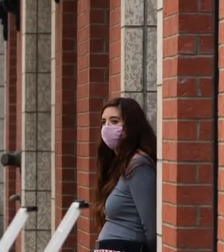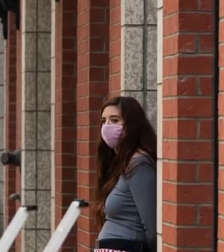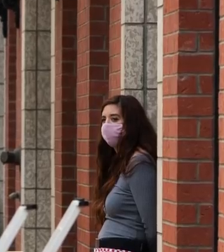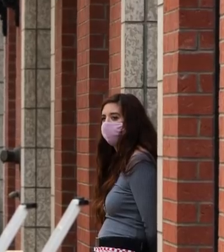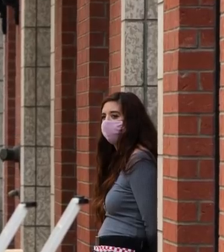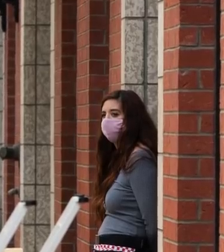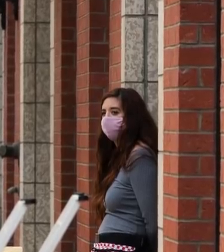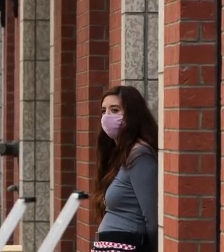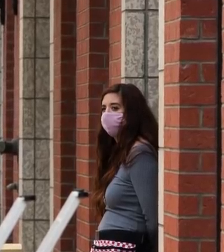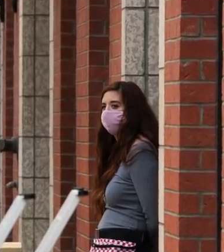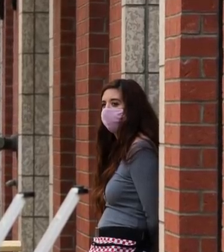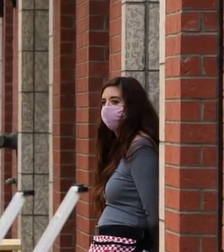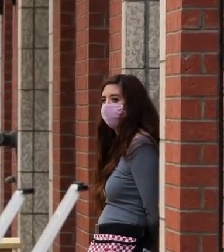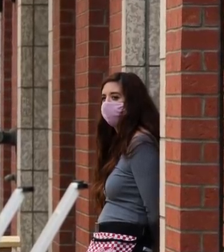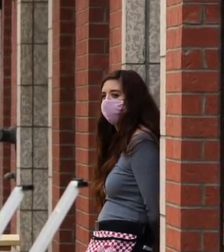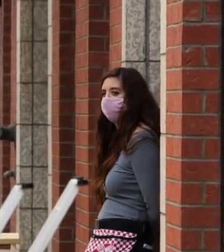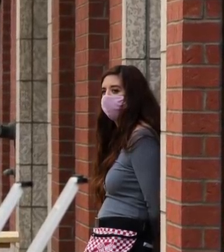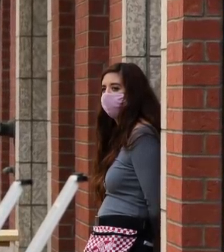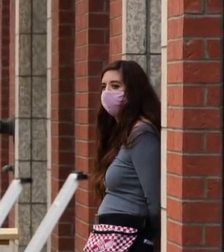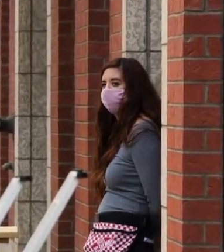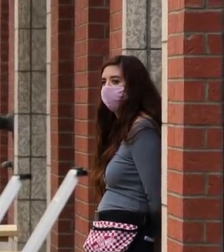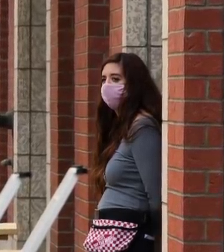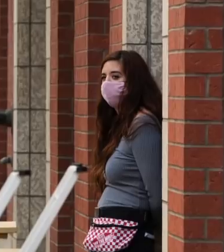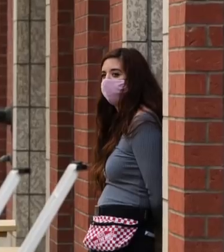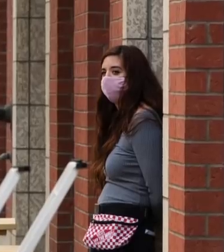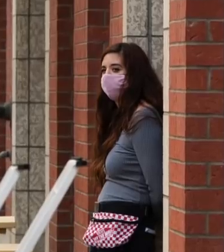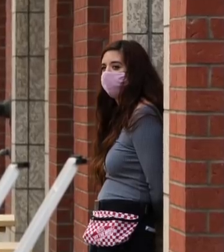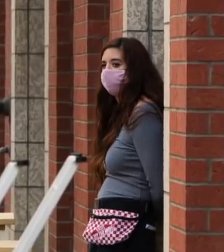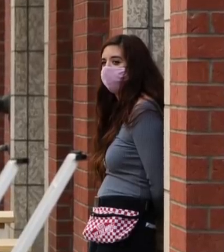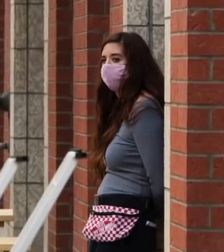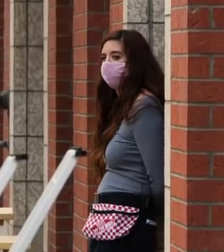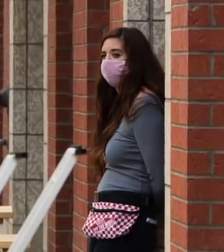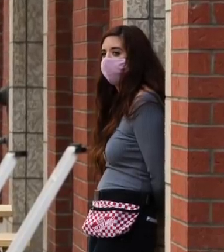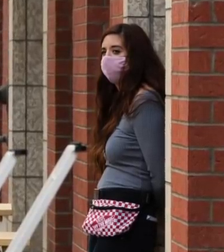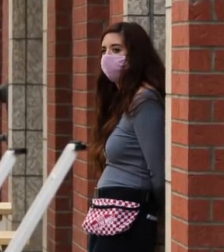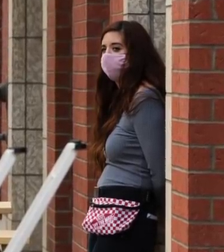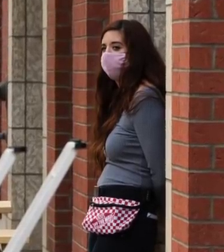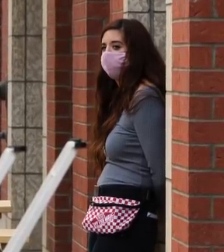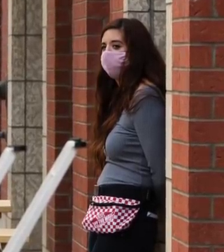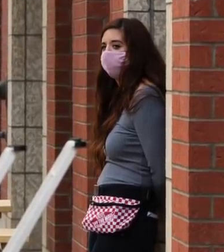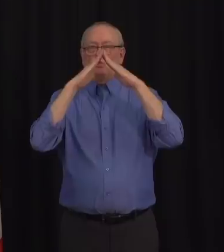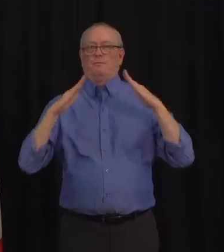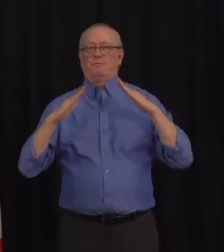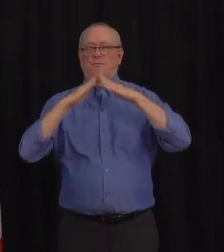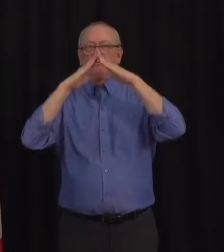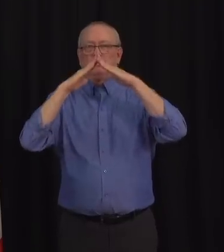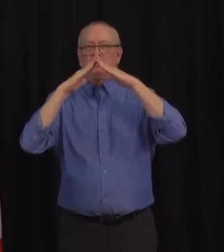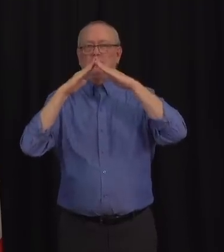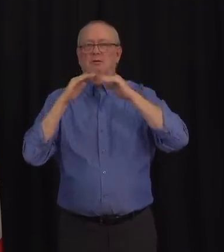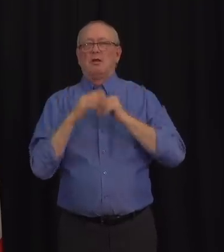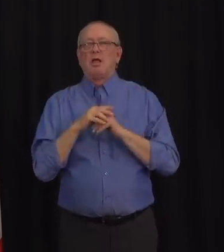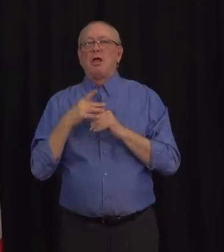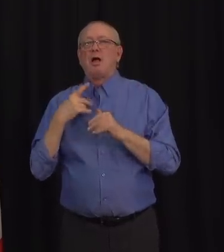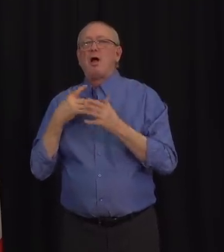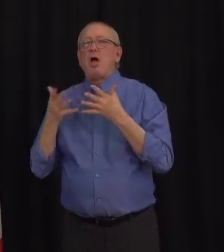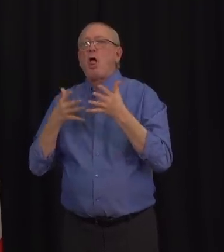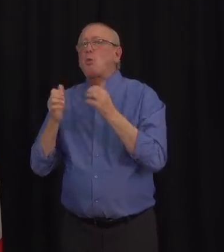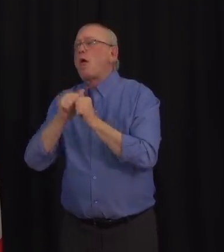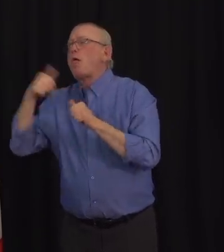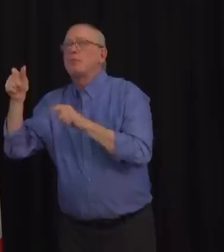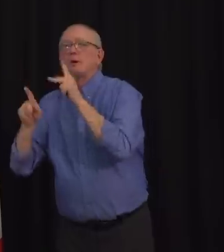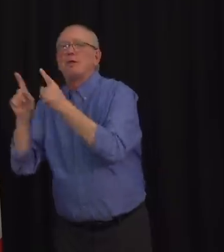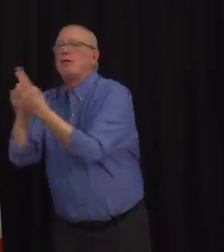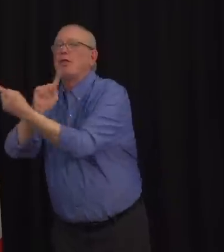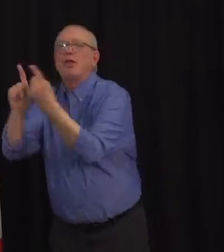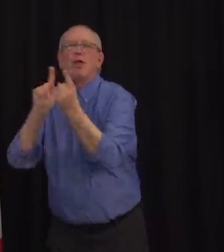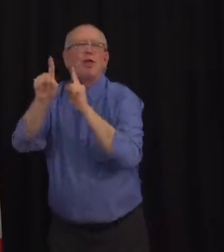per table from a single household and no movement between tables. Second, if you live alone you may dine